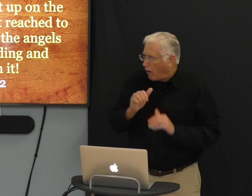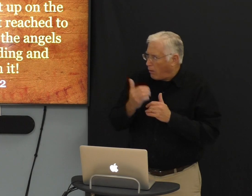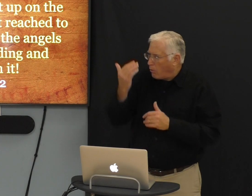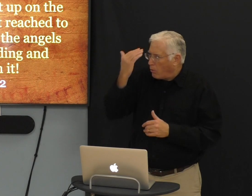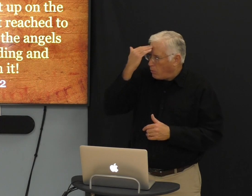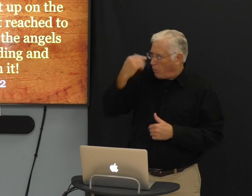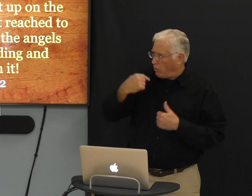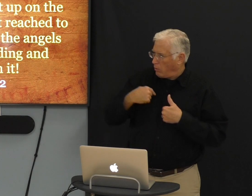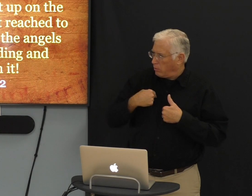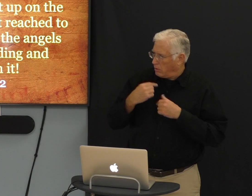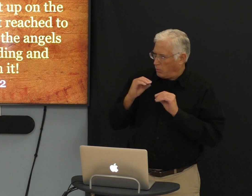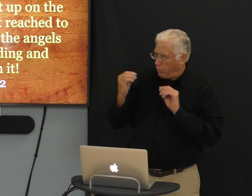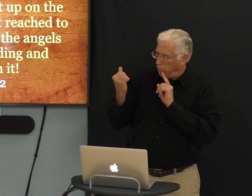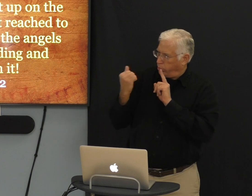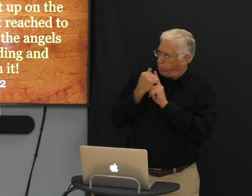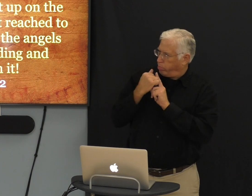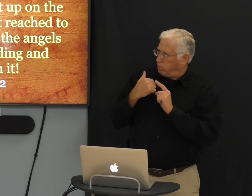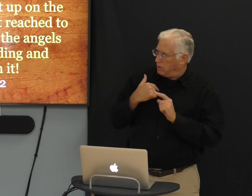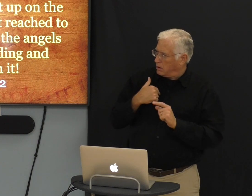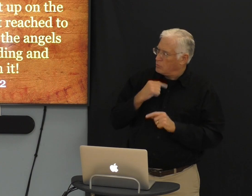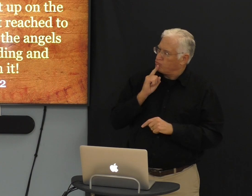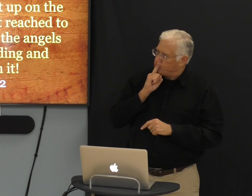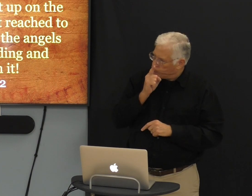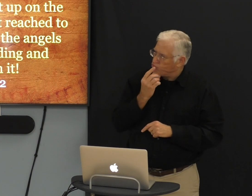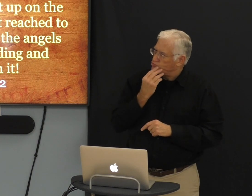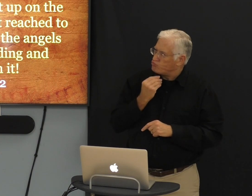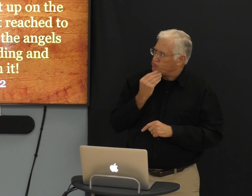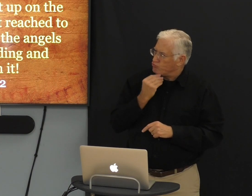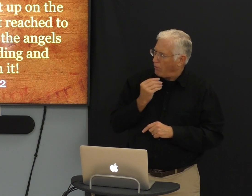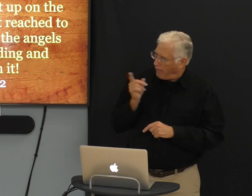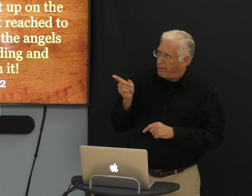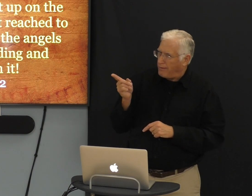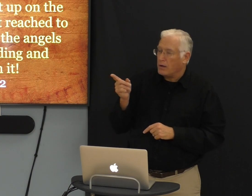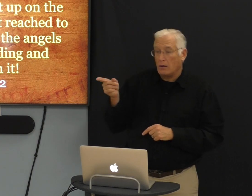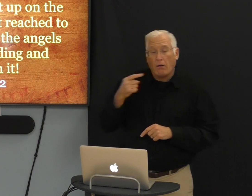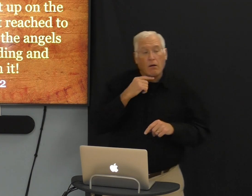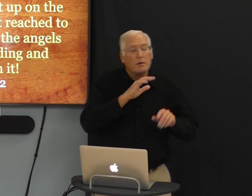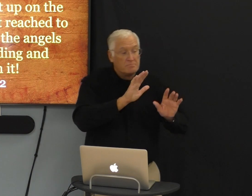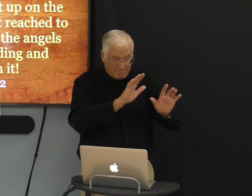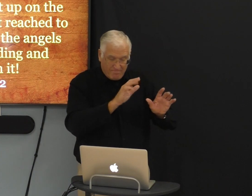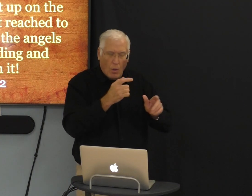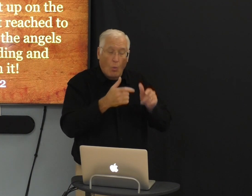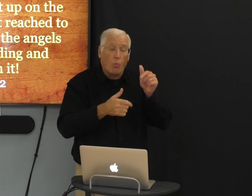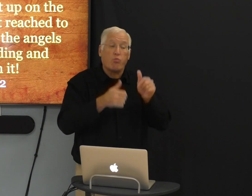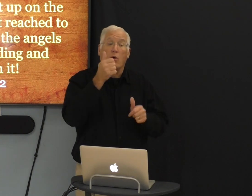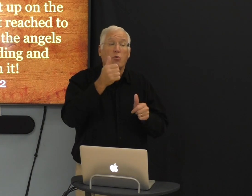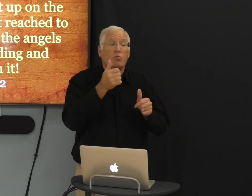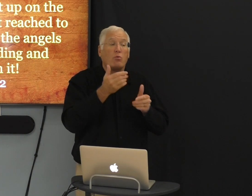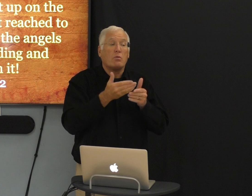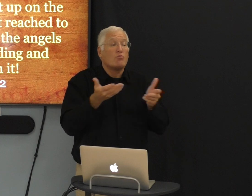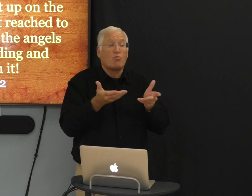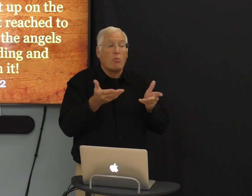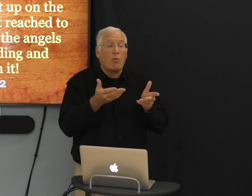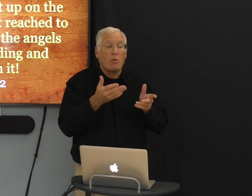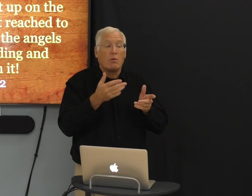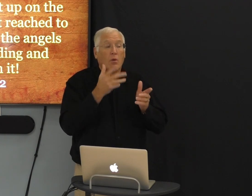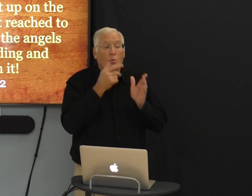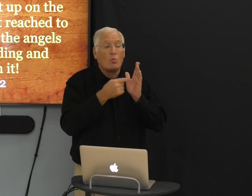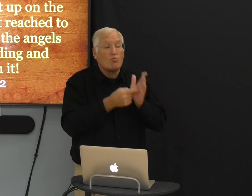him. And Nathanael asked, How did you know me? What greater things,